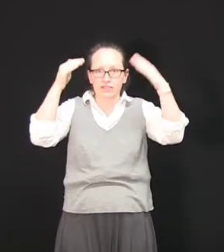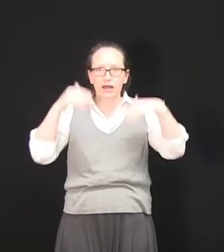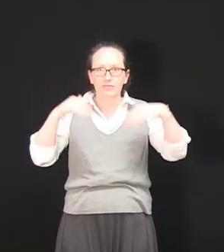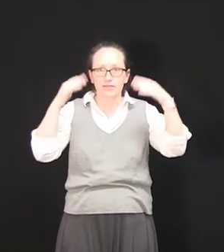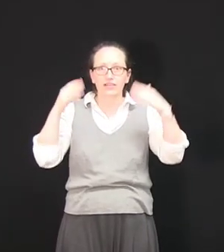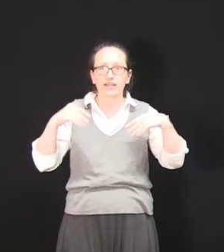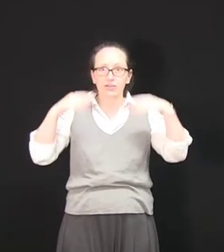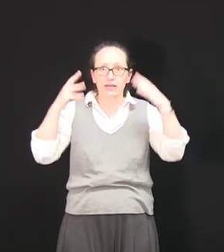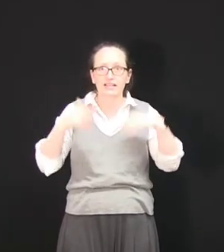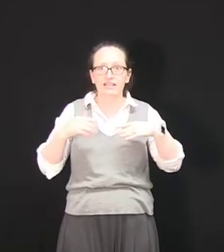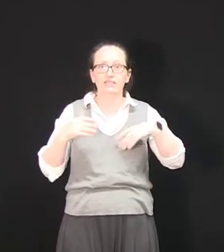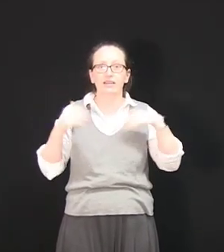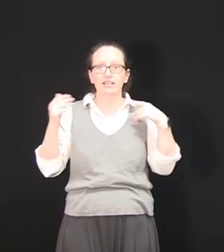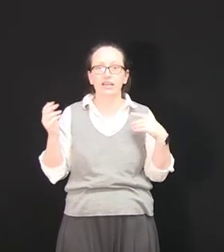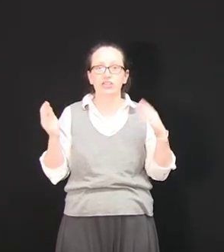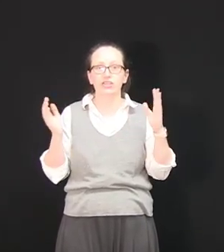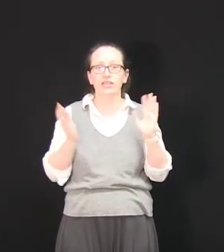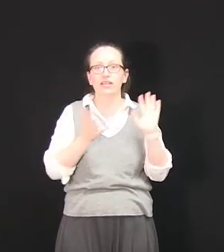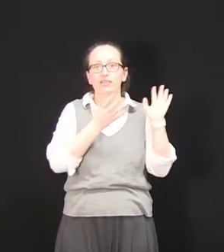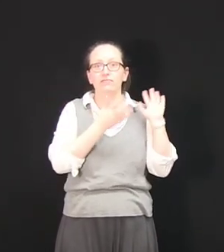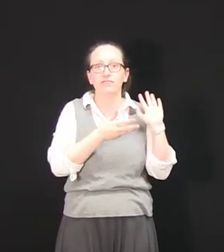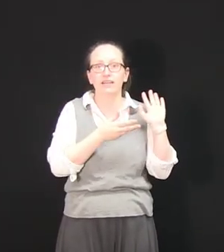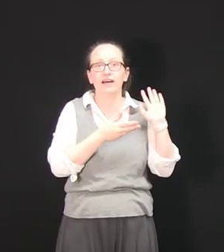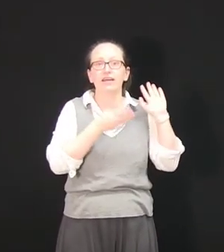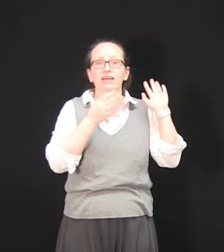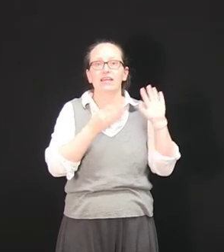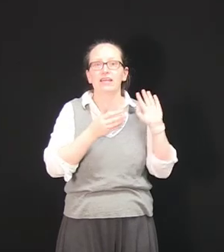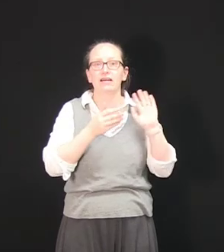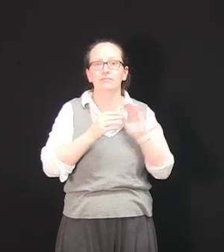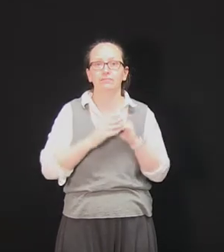types of electromagnetic radiation in the figure here. video now.